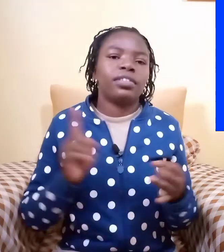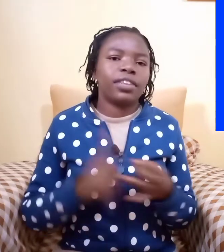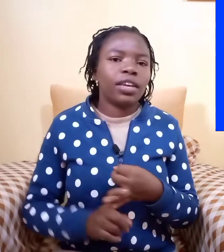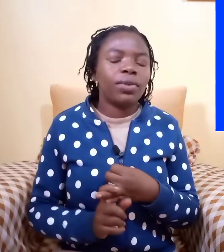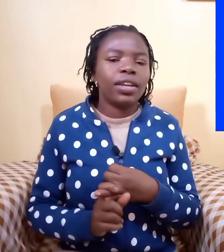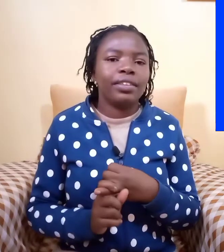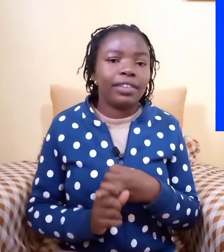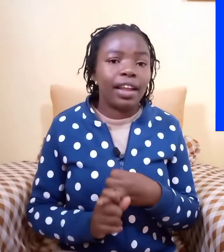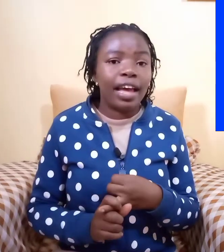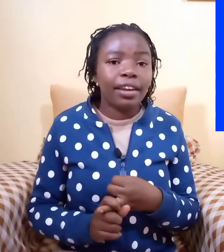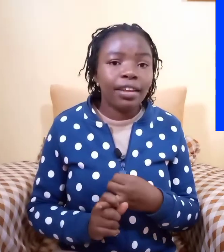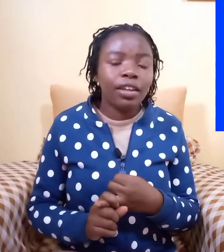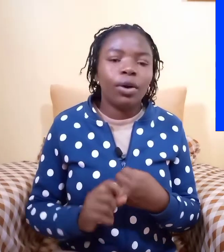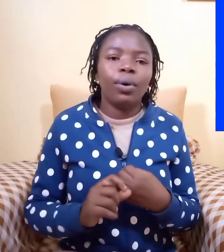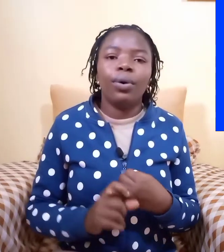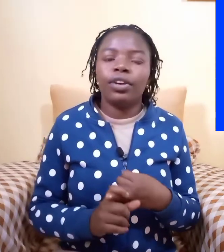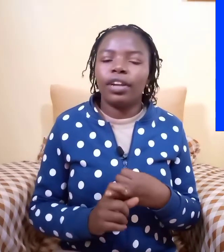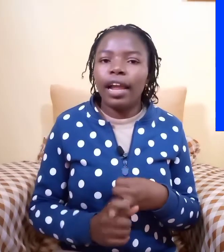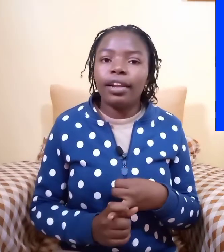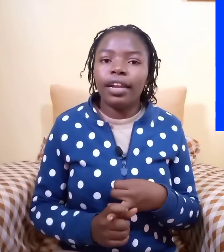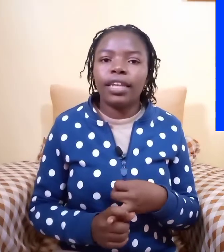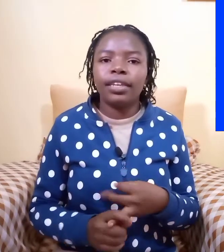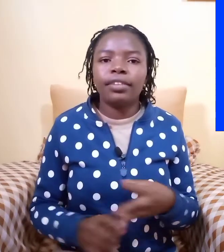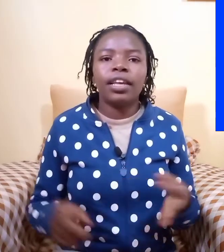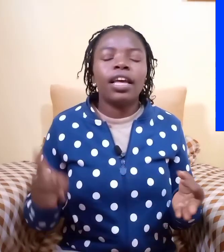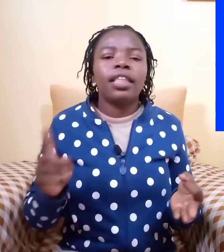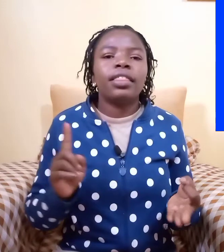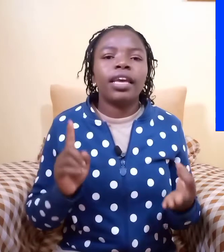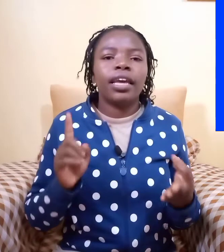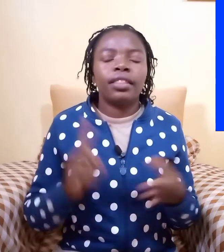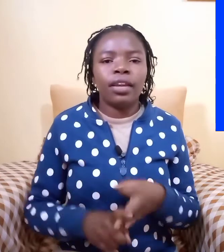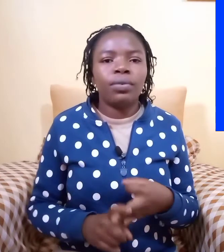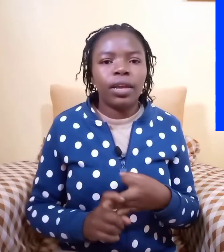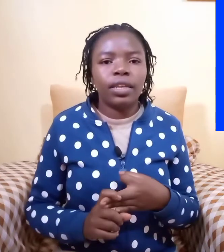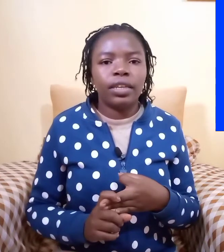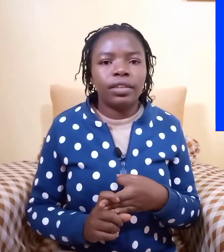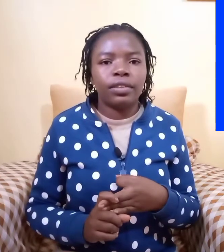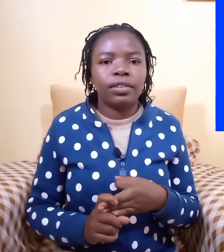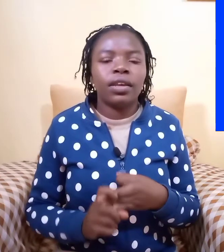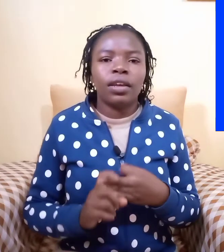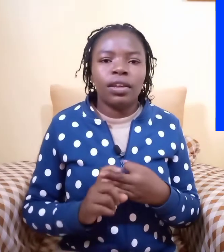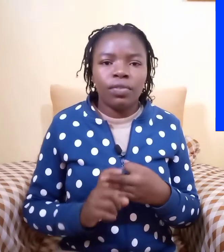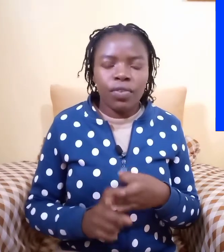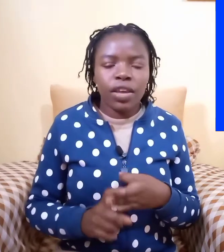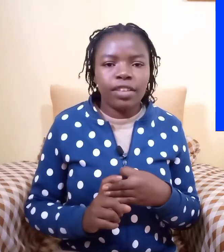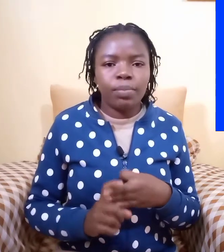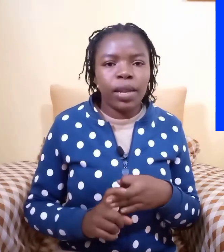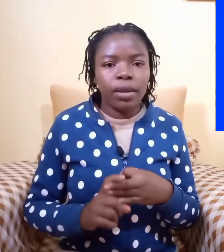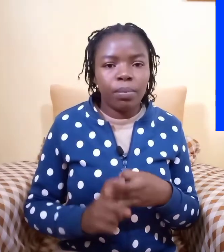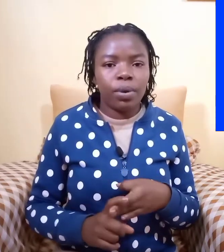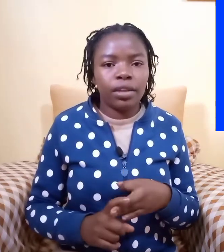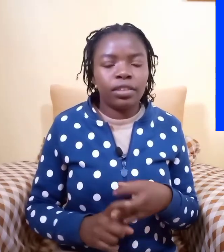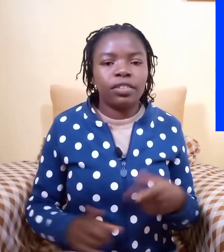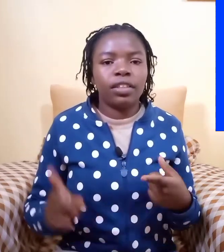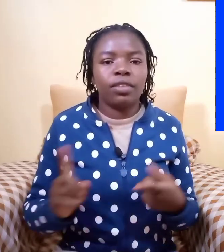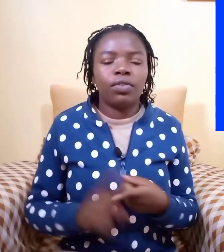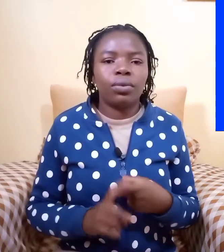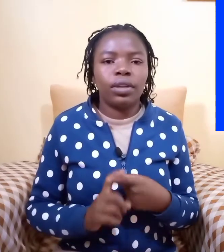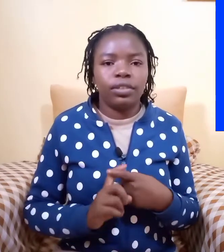the second one is learn or learn letters the third one is finger spelling practice and the fourth one